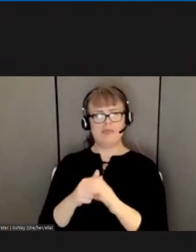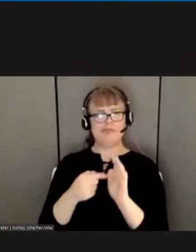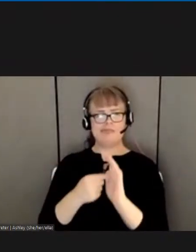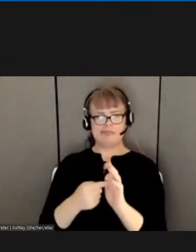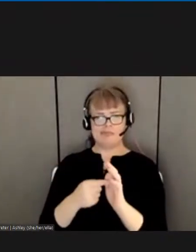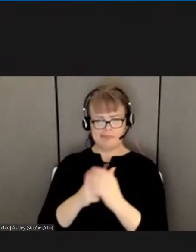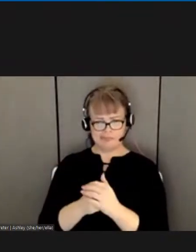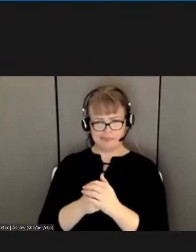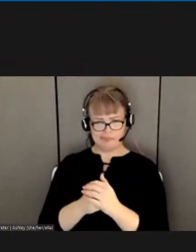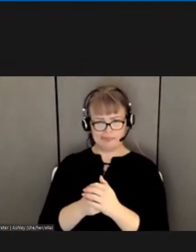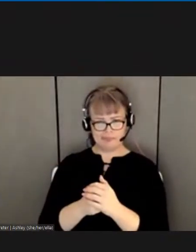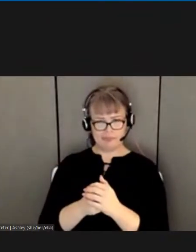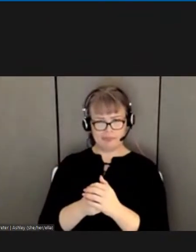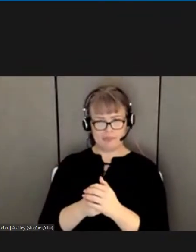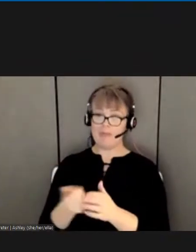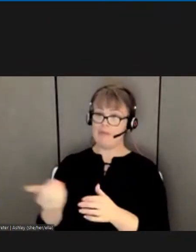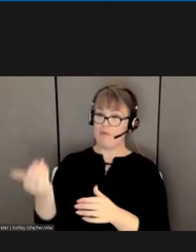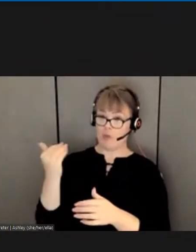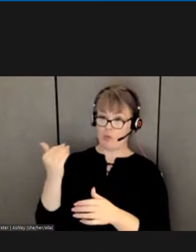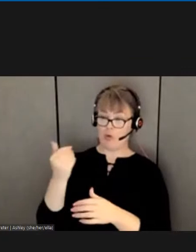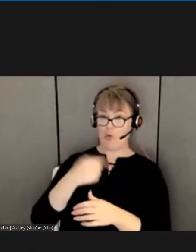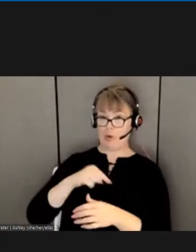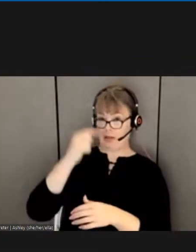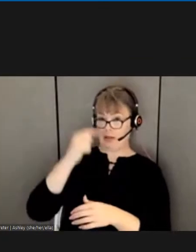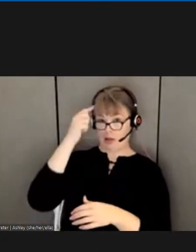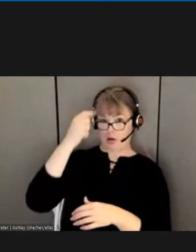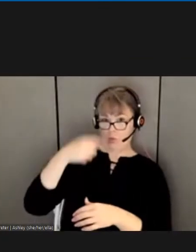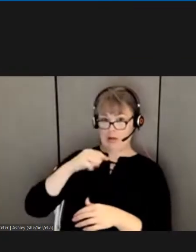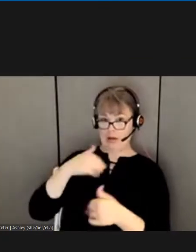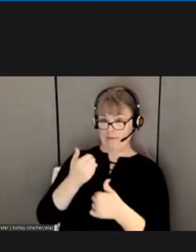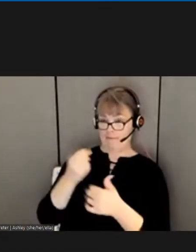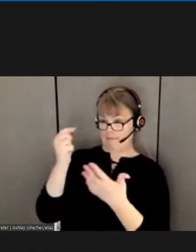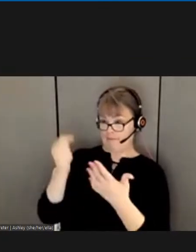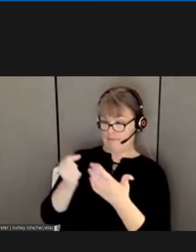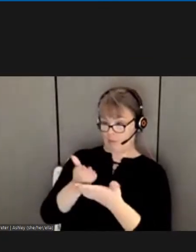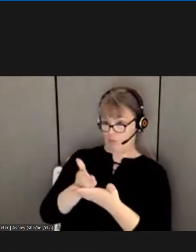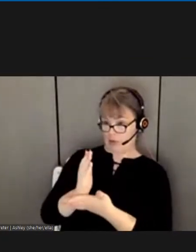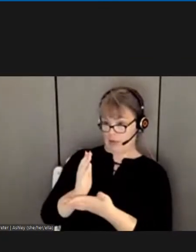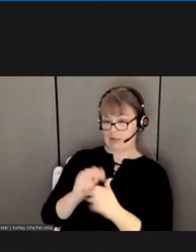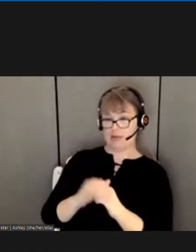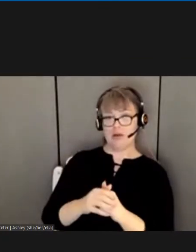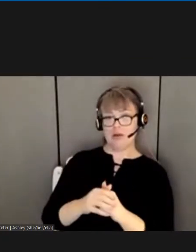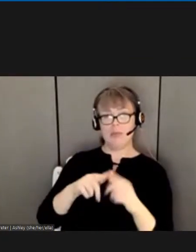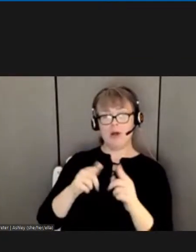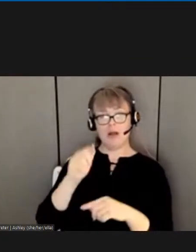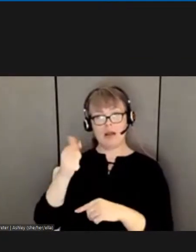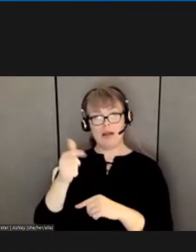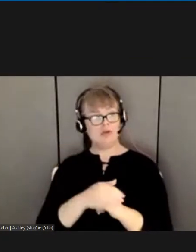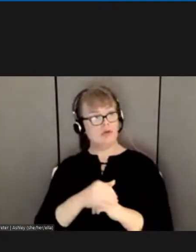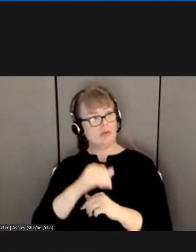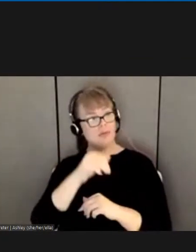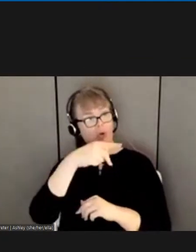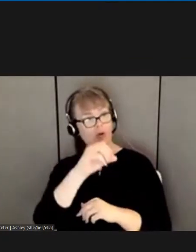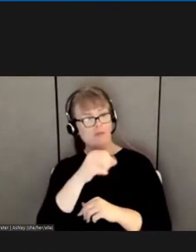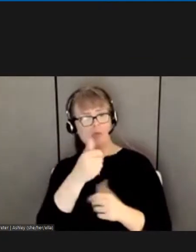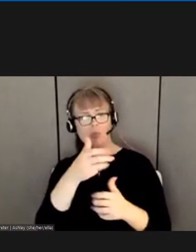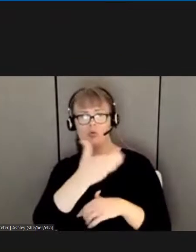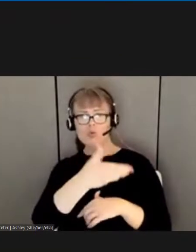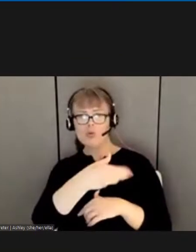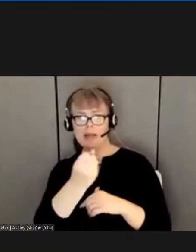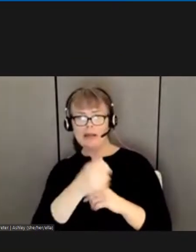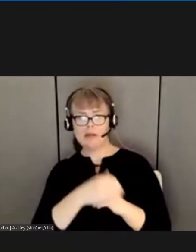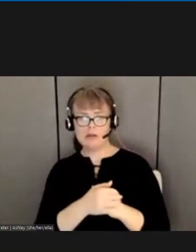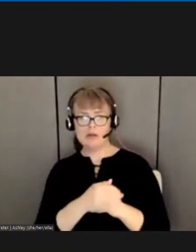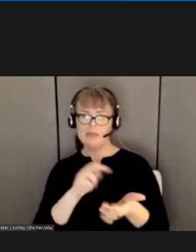thought we had, but the Postal Service, we're fighting every step of the way to get it. And to this day, some 10 years later, we're